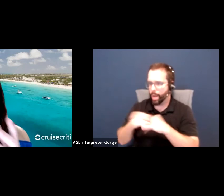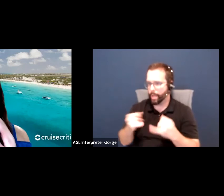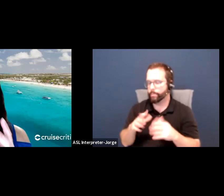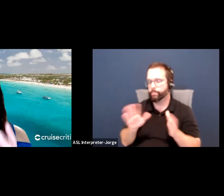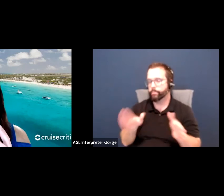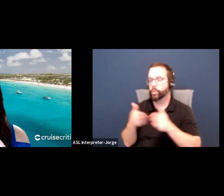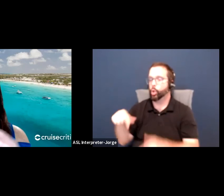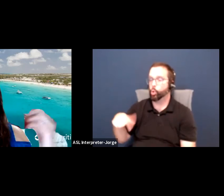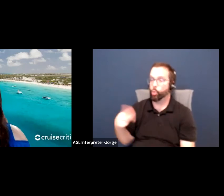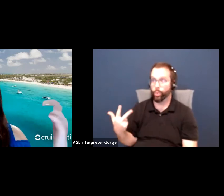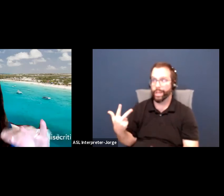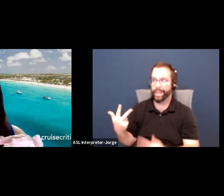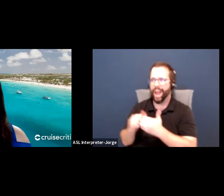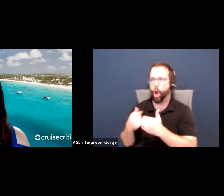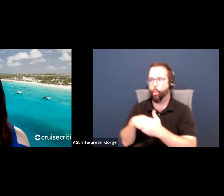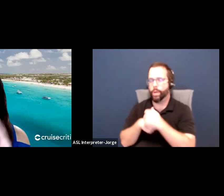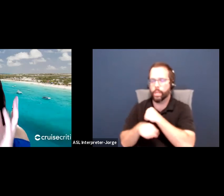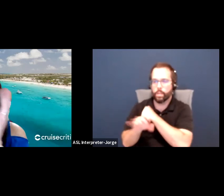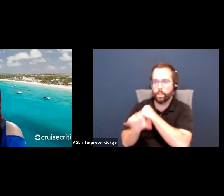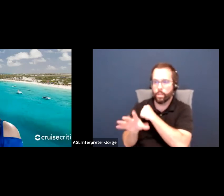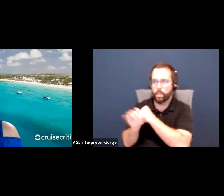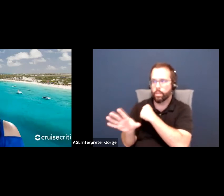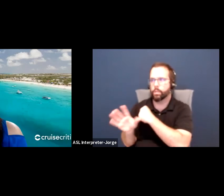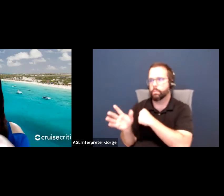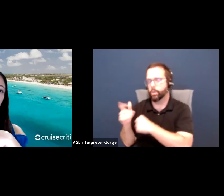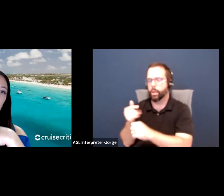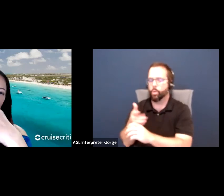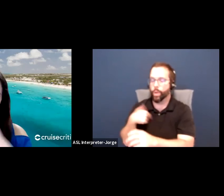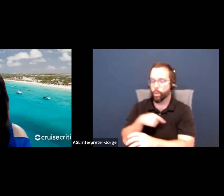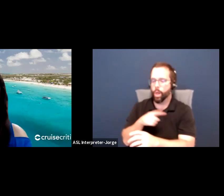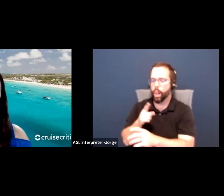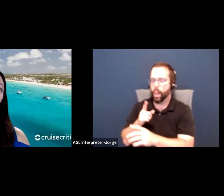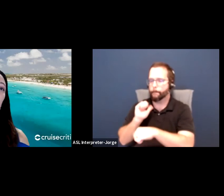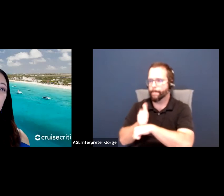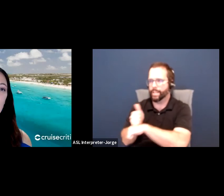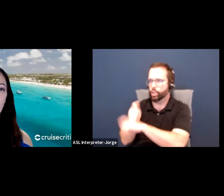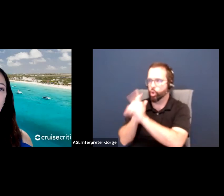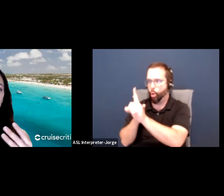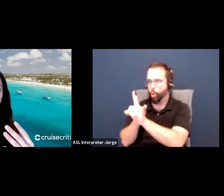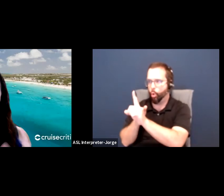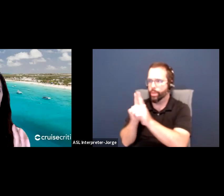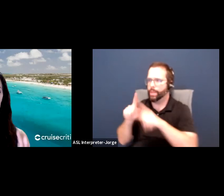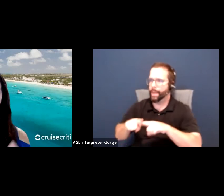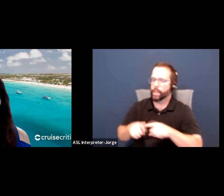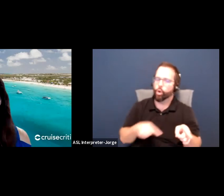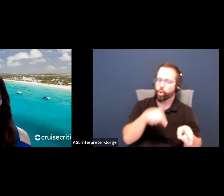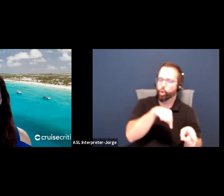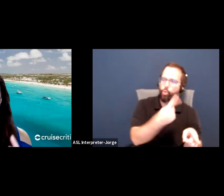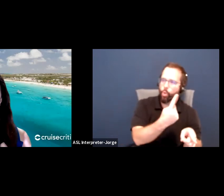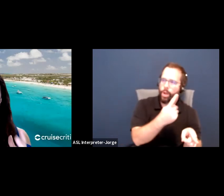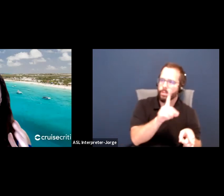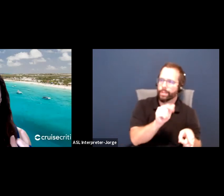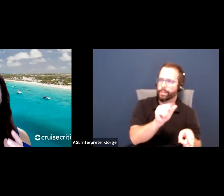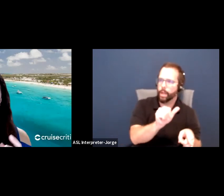you know, we're going to firm up what the goals are based on the Q1 data. And then Q3, okay, we're going to set this up,